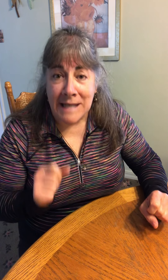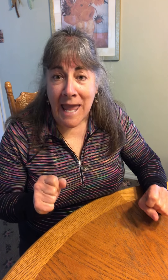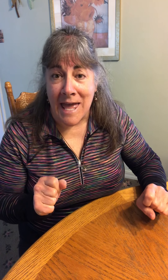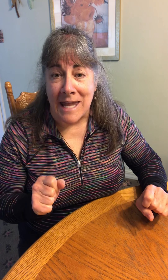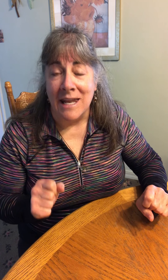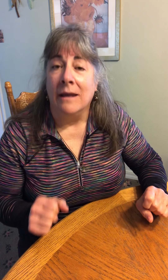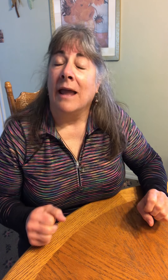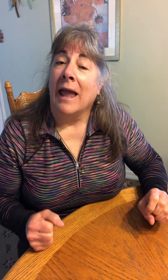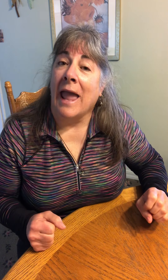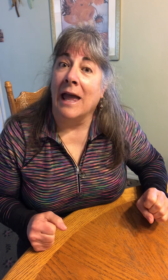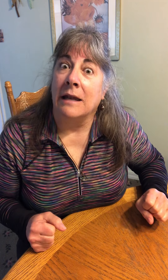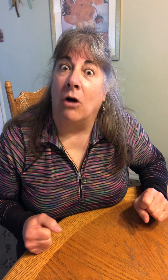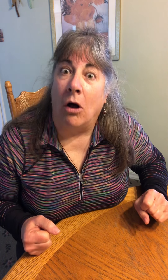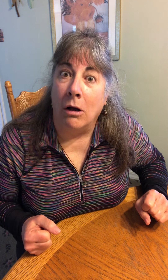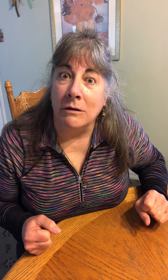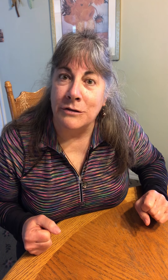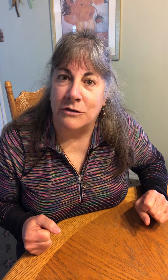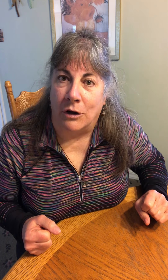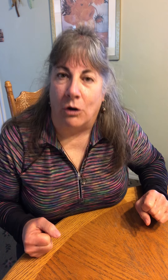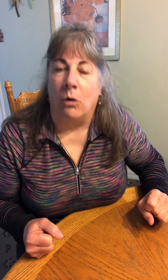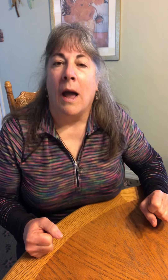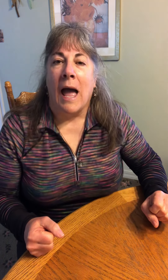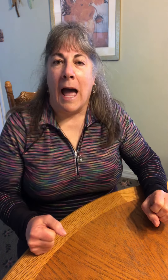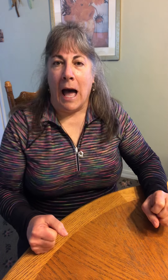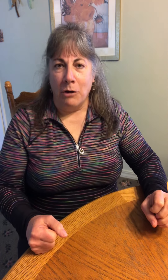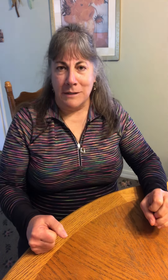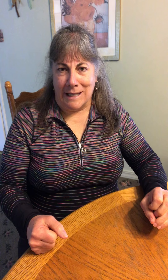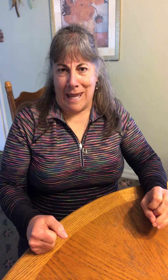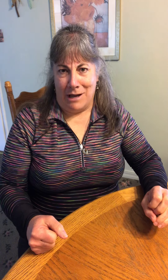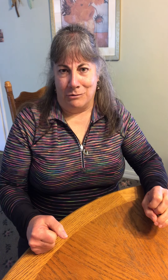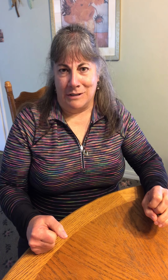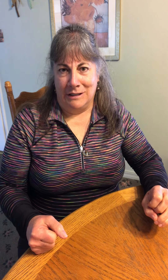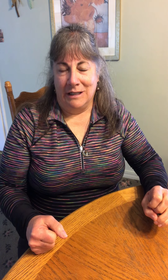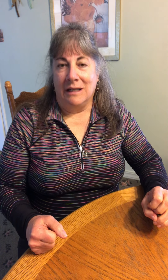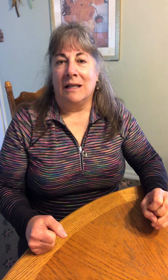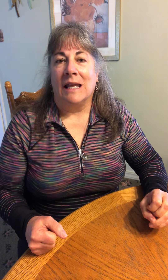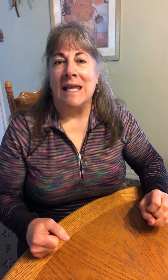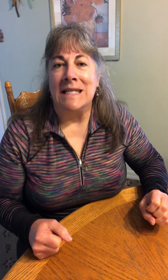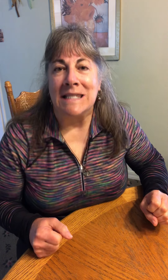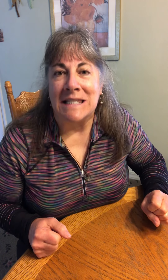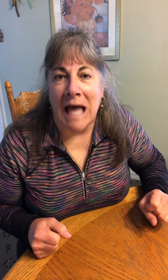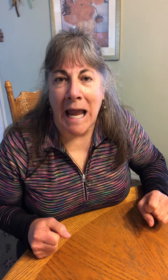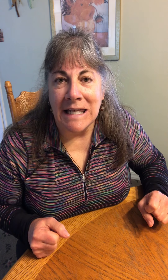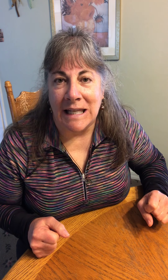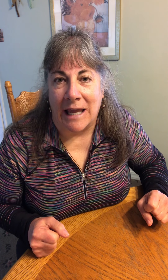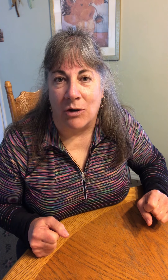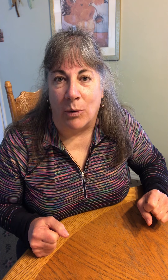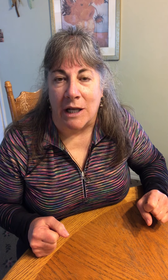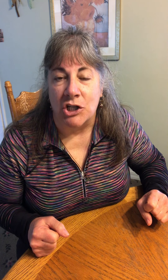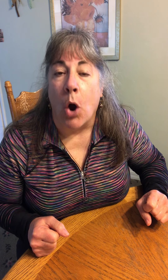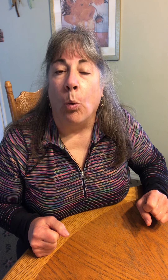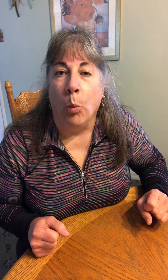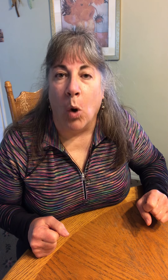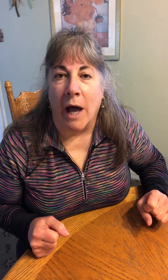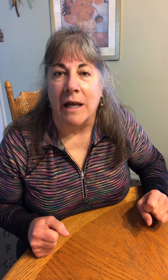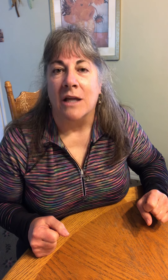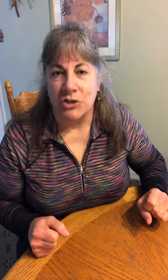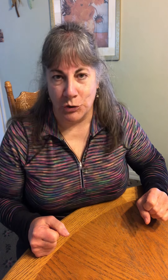ten and also how to count in sign language one to